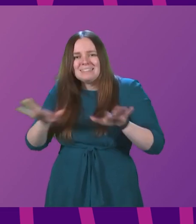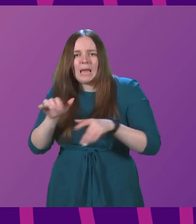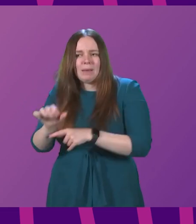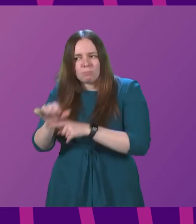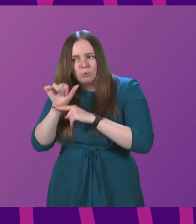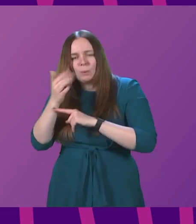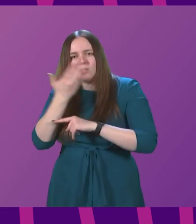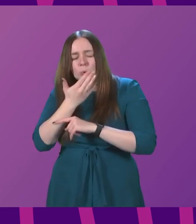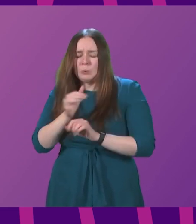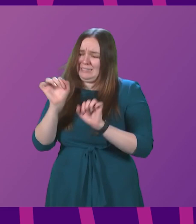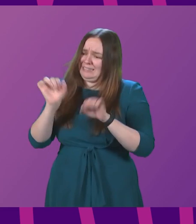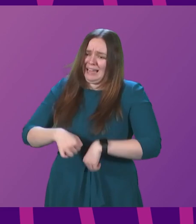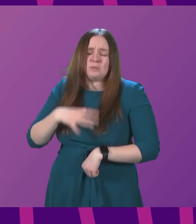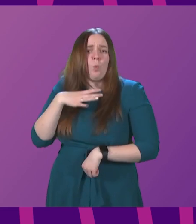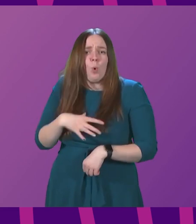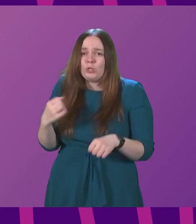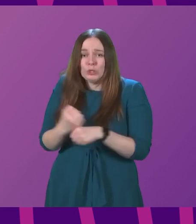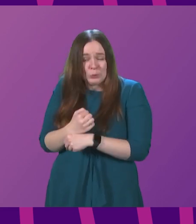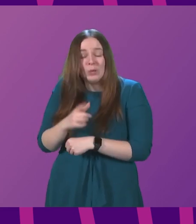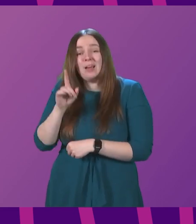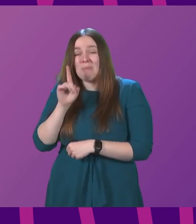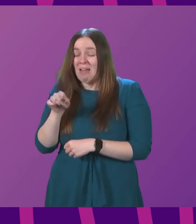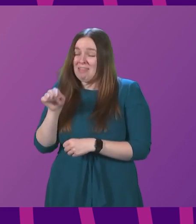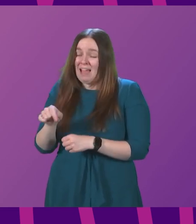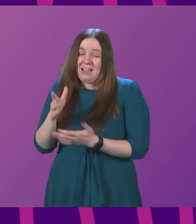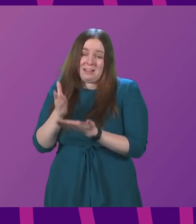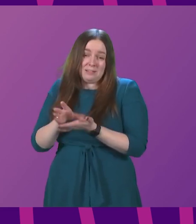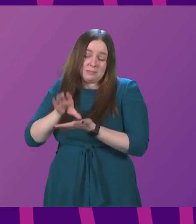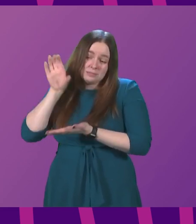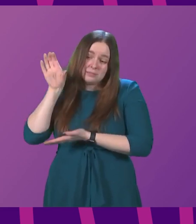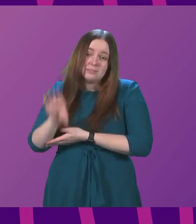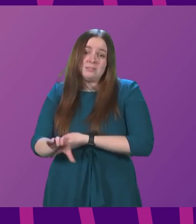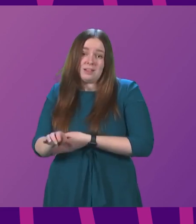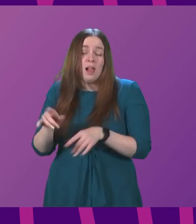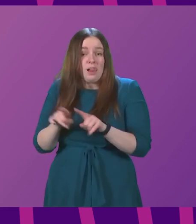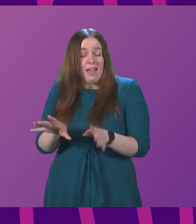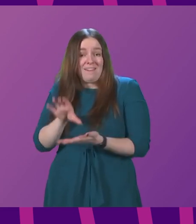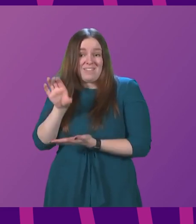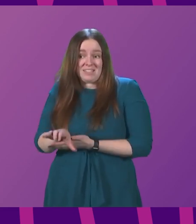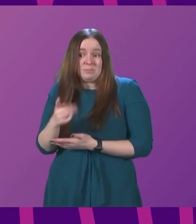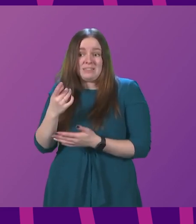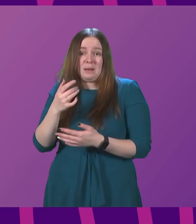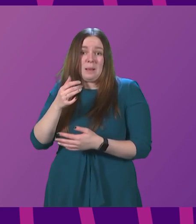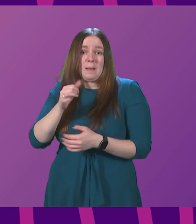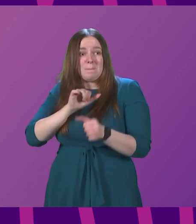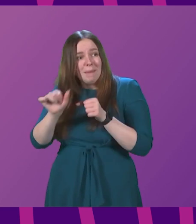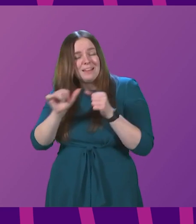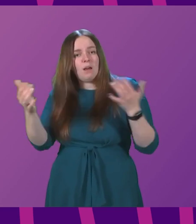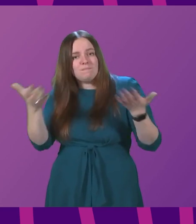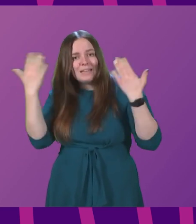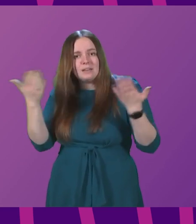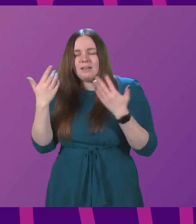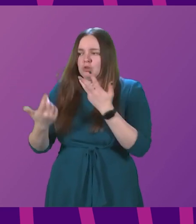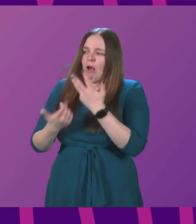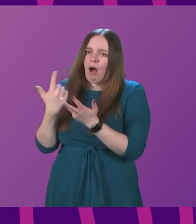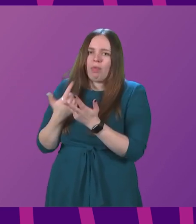Yes, we all want to do that, but that comes down to serious investments, such as the investments we are making in better ventilation and other mitigation